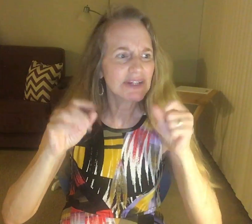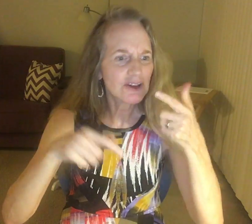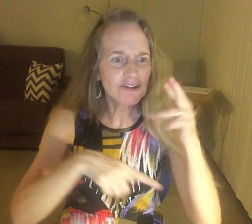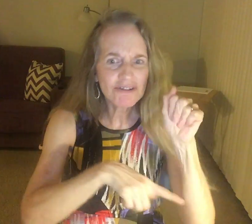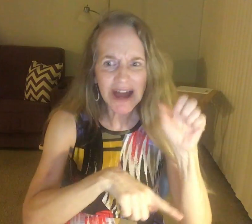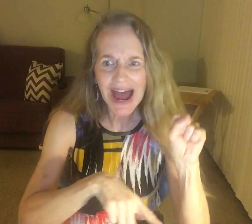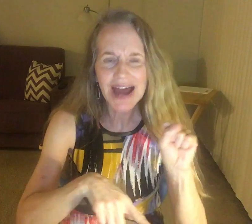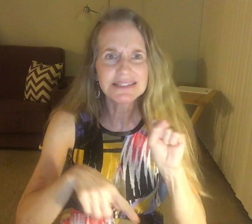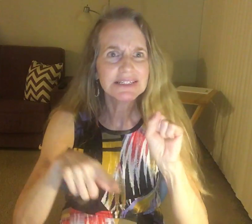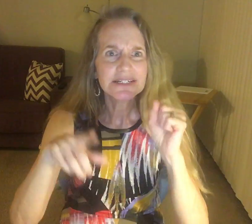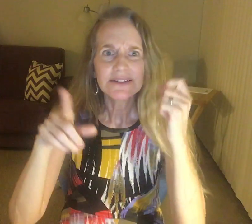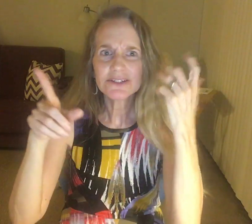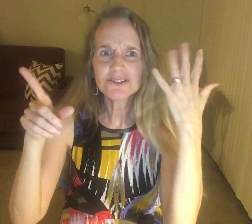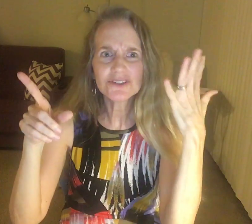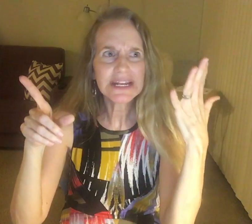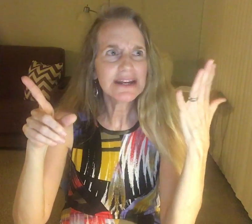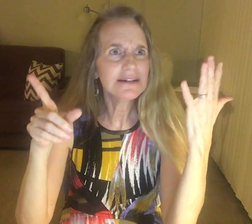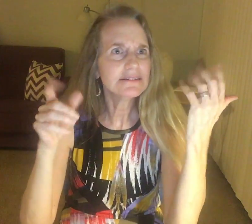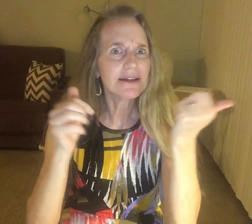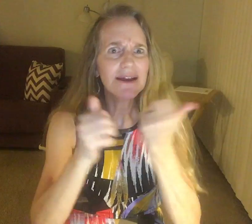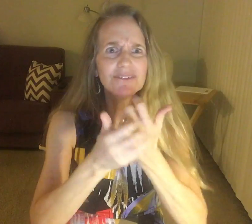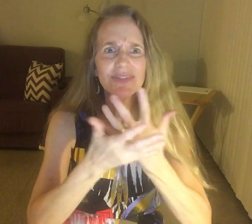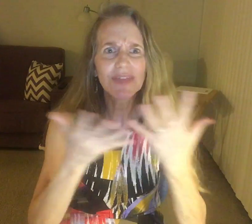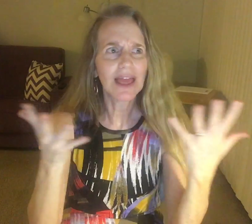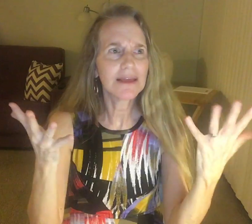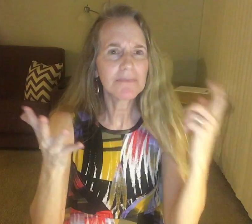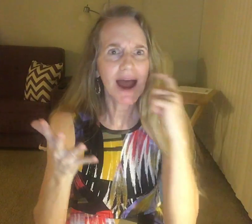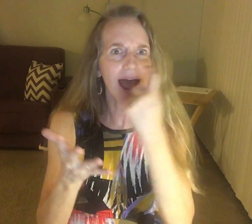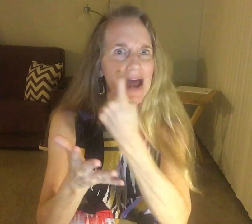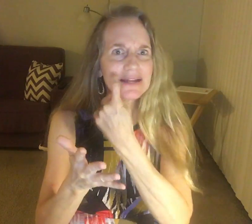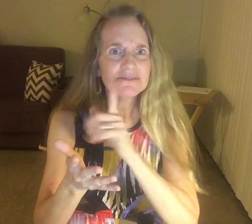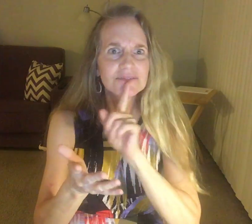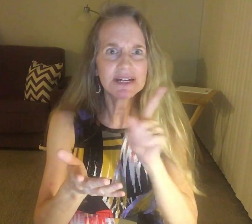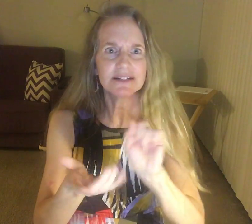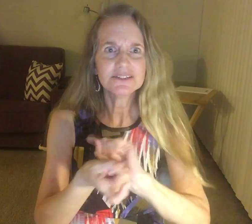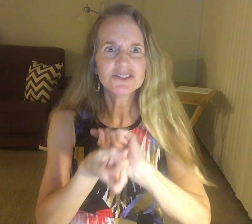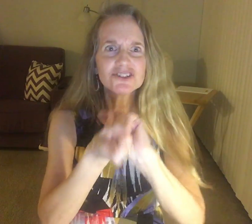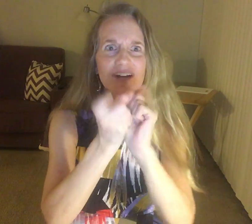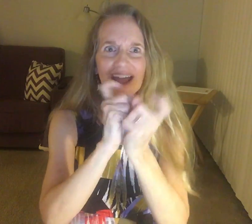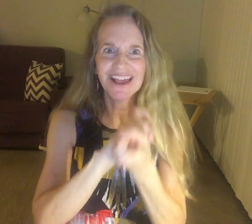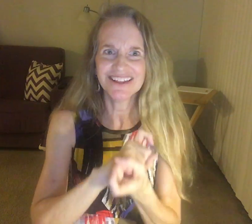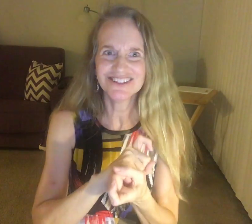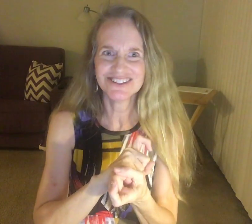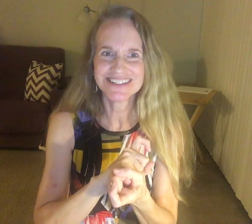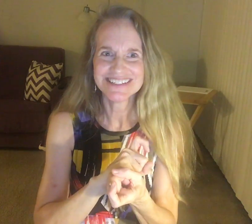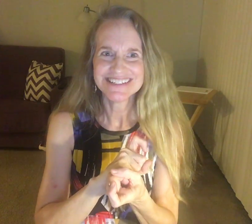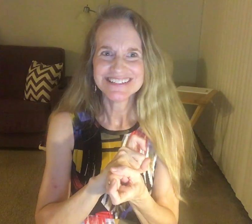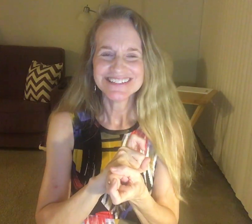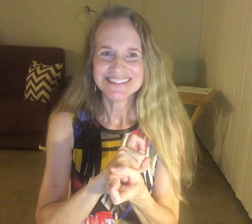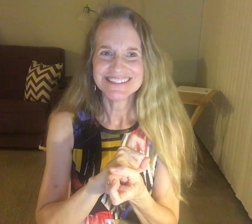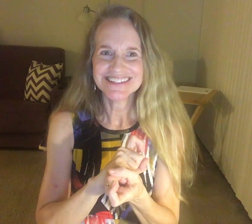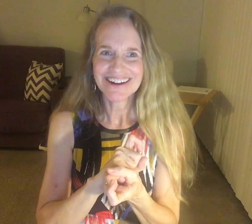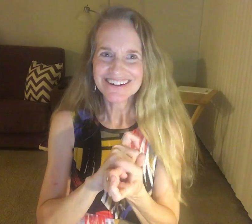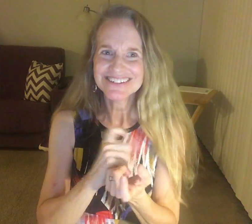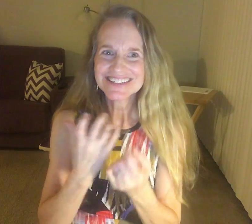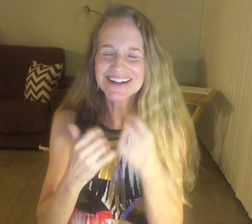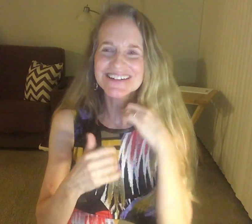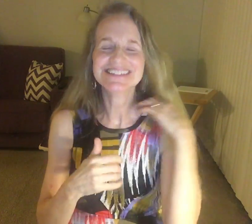the god, between everything. My really changed. And all of a sudden,